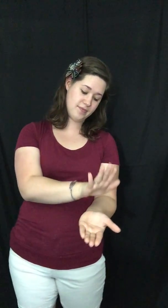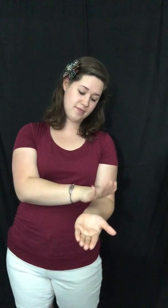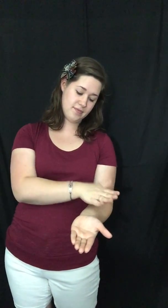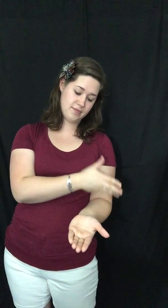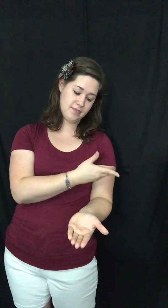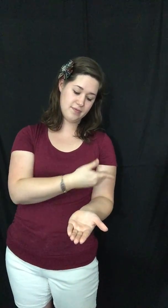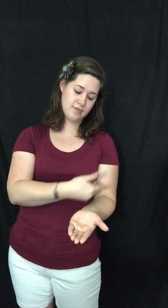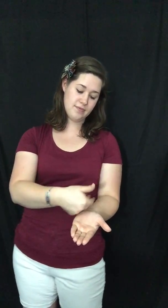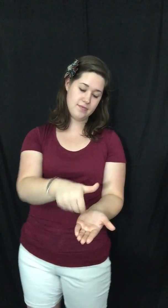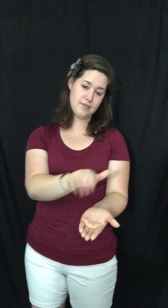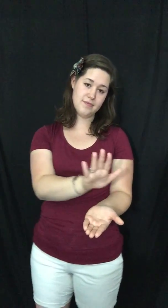help me find my way again